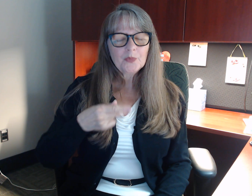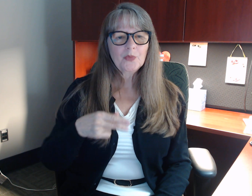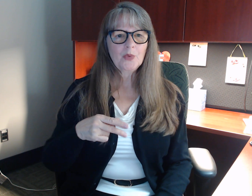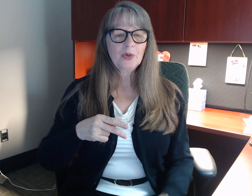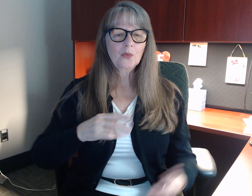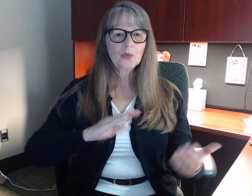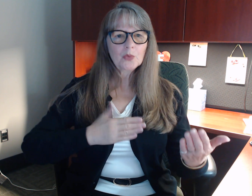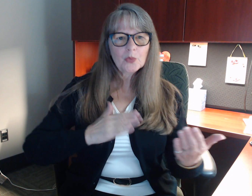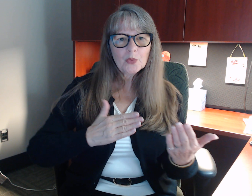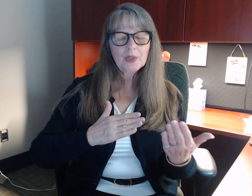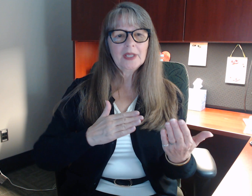Yeah.